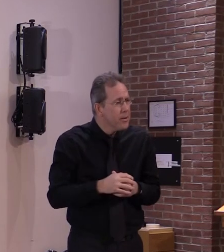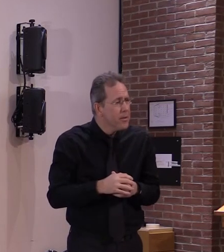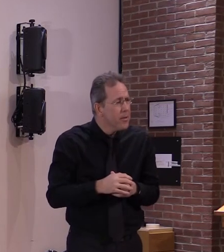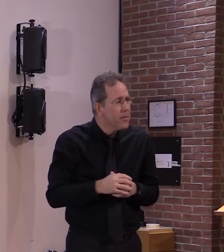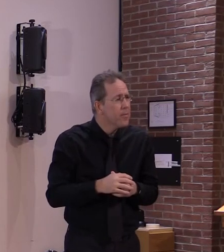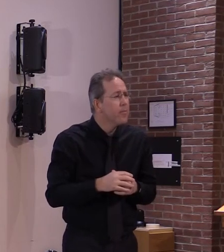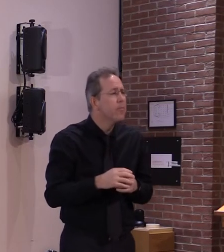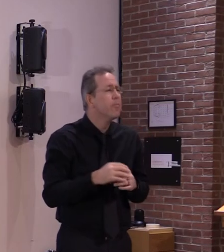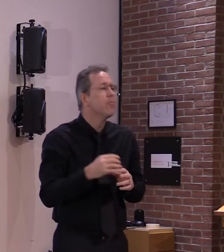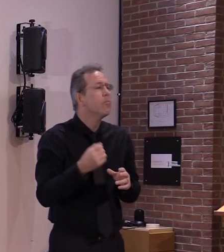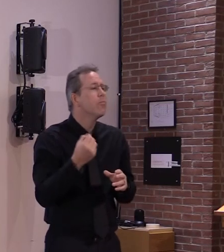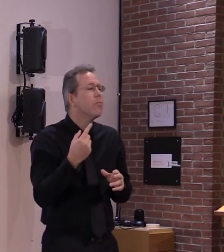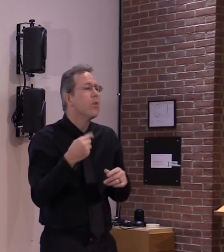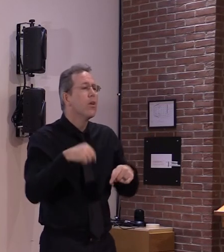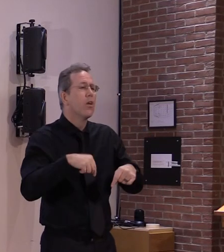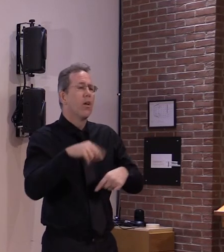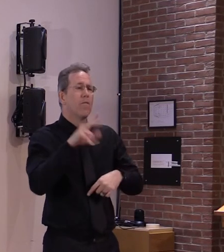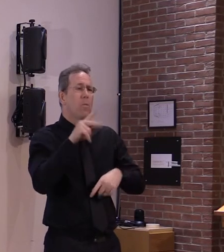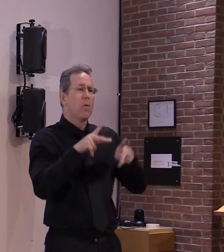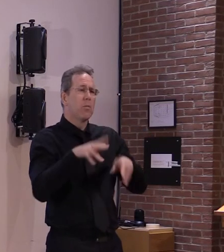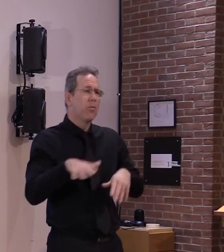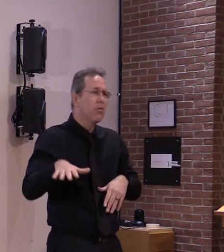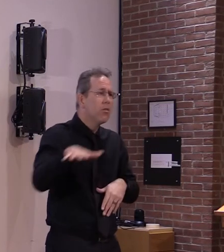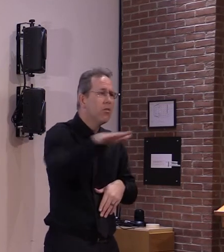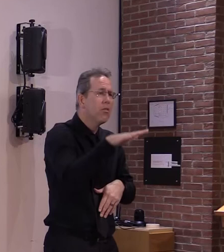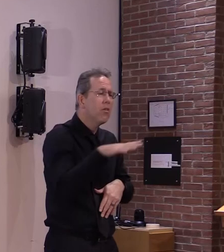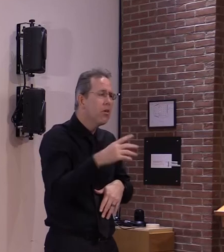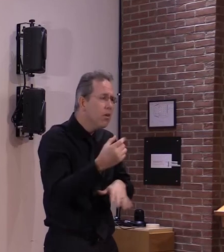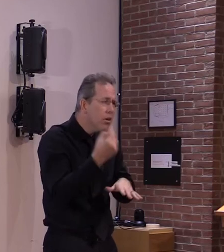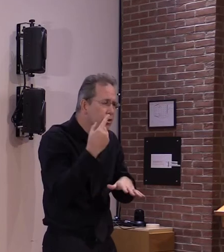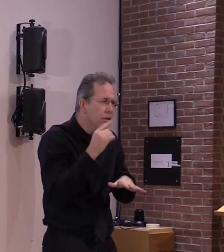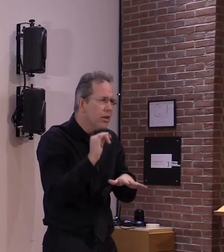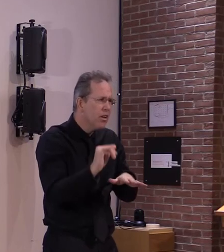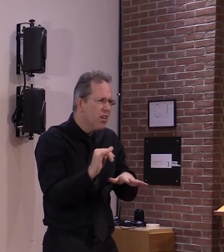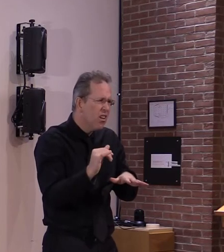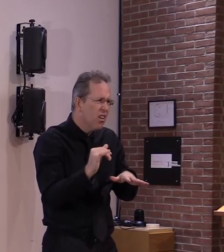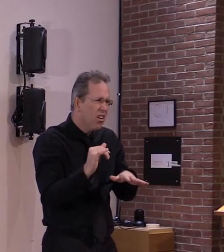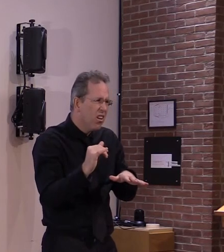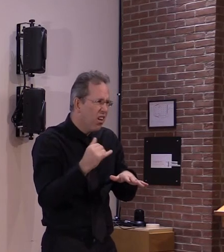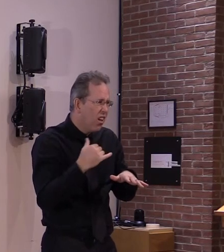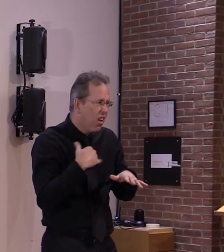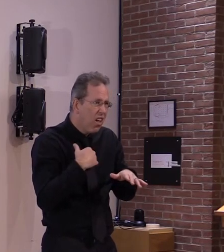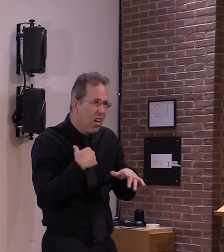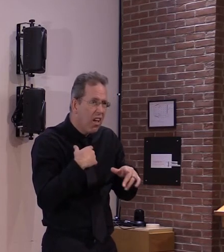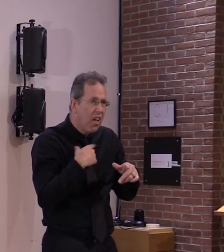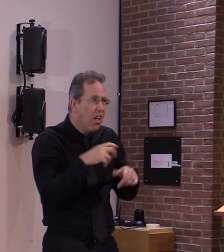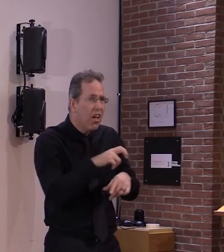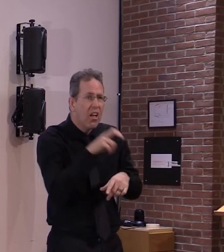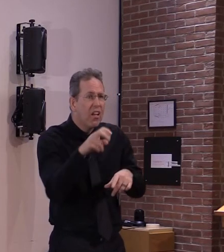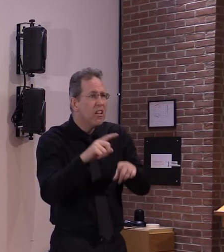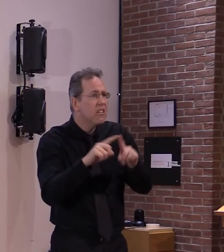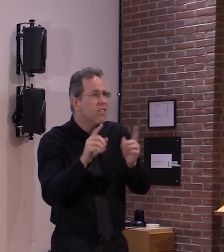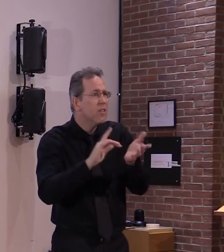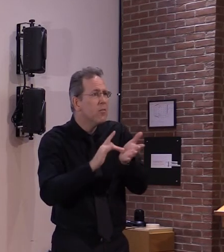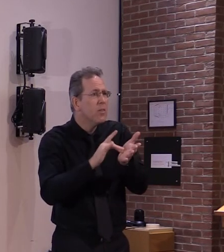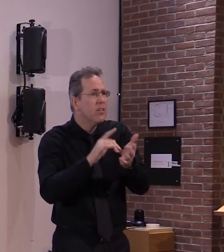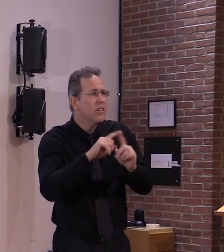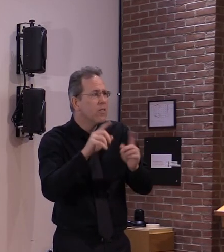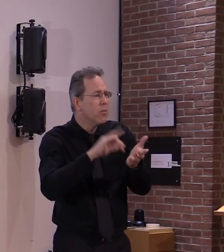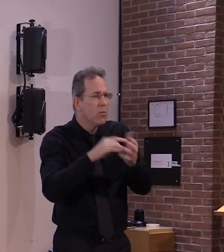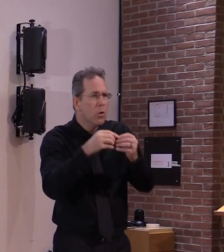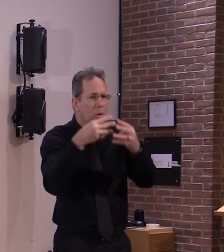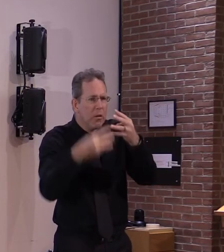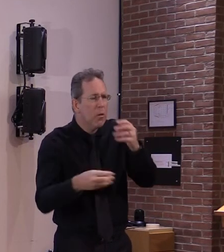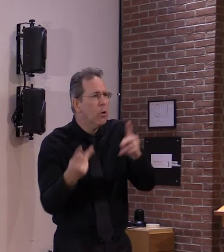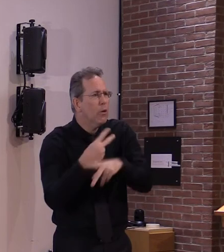is um not necessarily to have to link to a website that lists every single thing but to have an informed